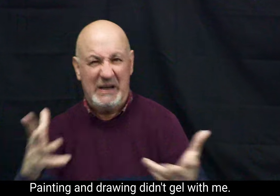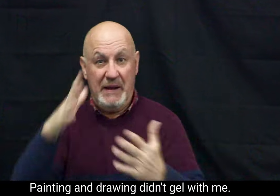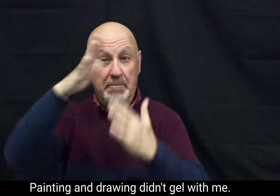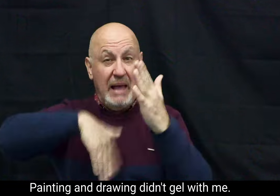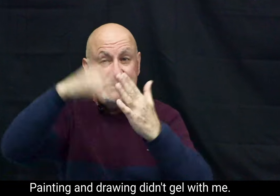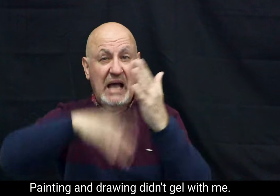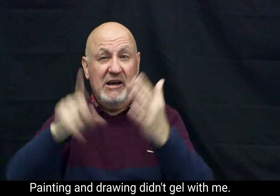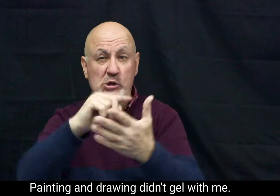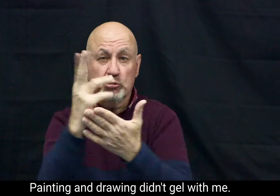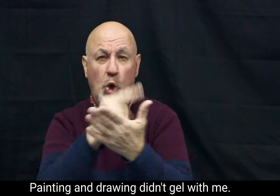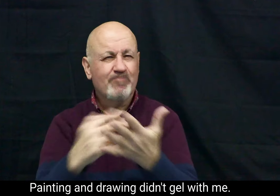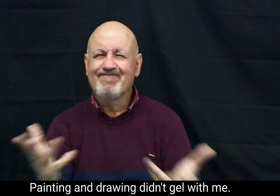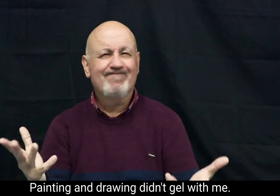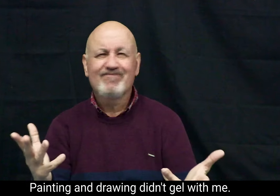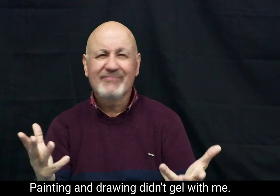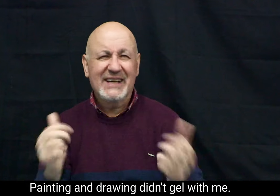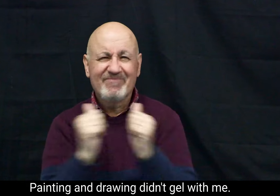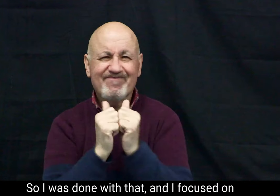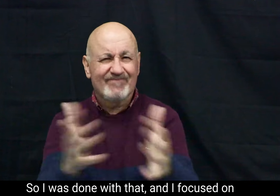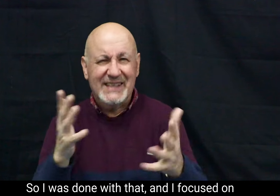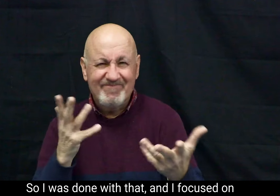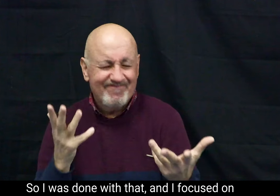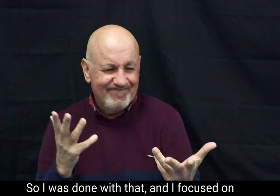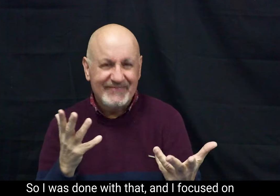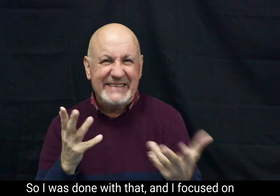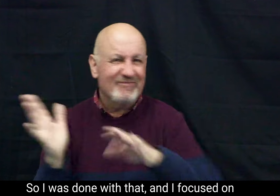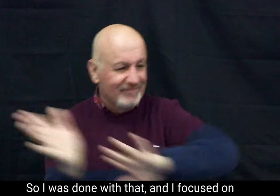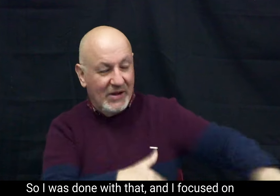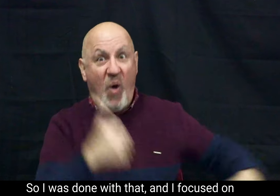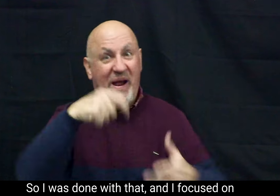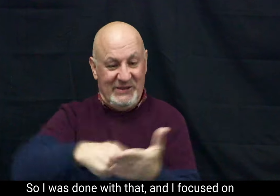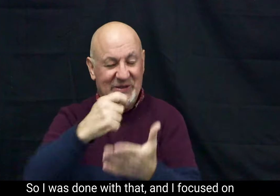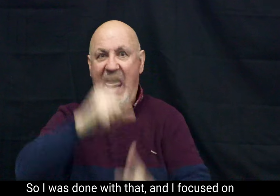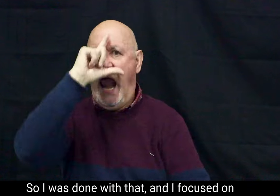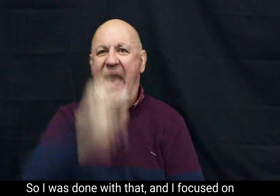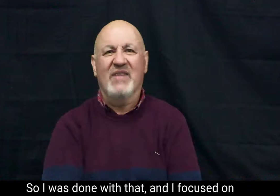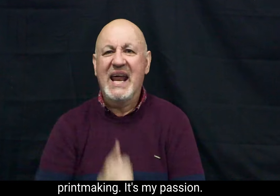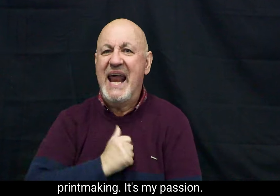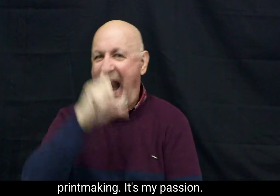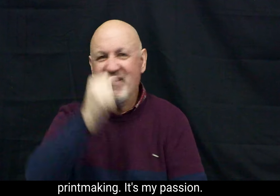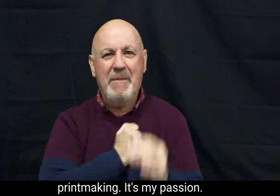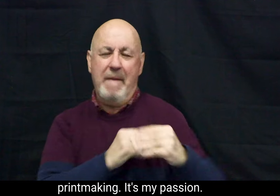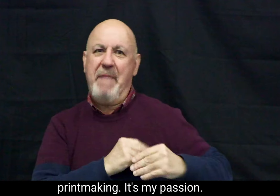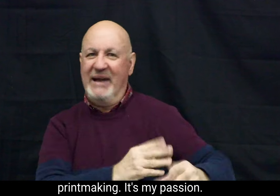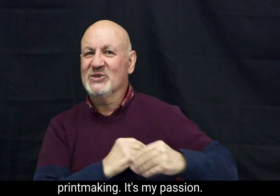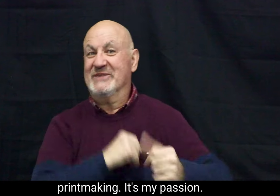and drawing didn't gel with me. So I was done with that. And I focused on printmaking. It's my passion.